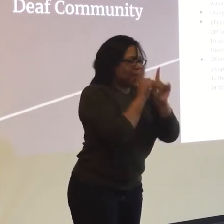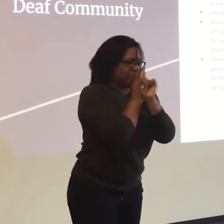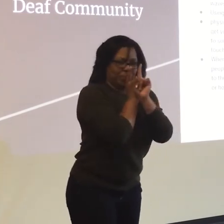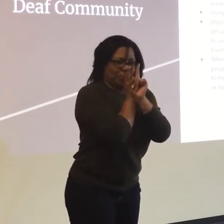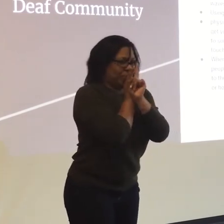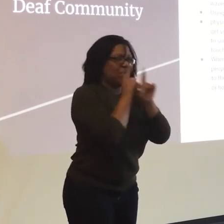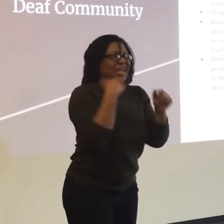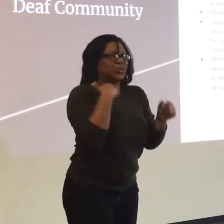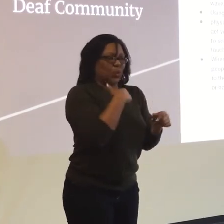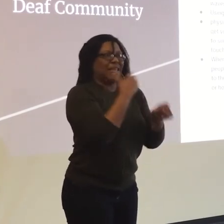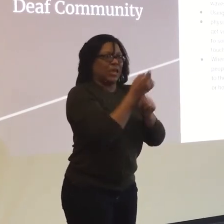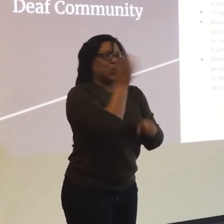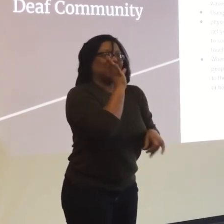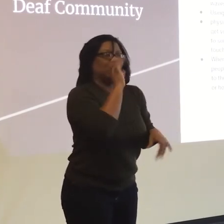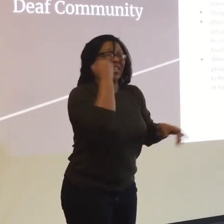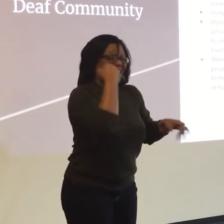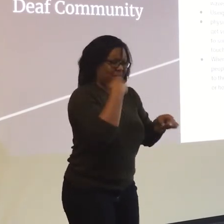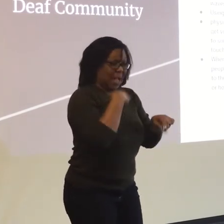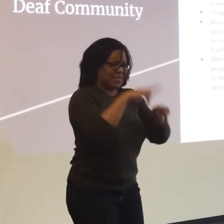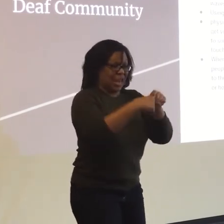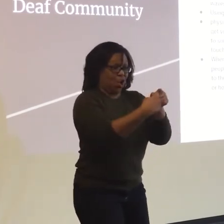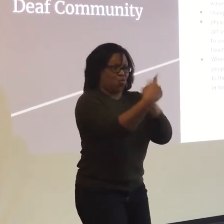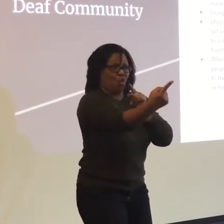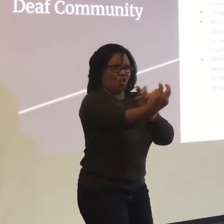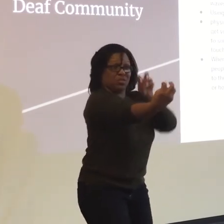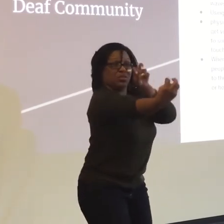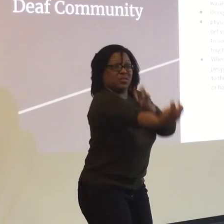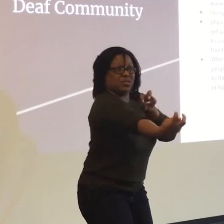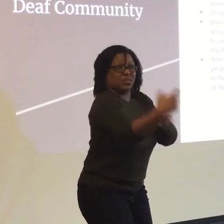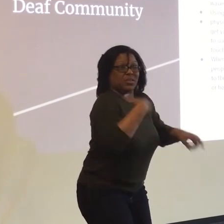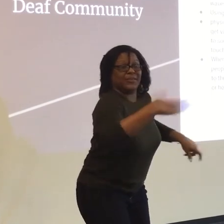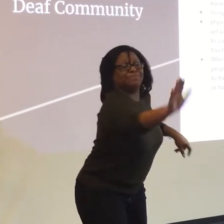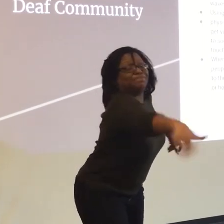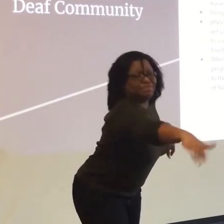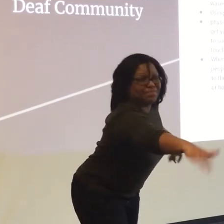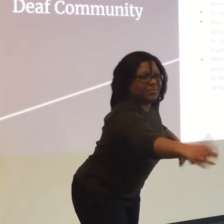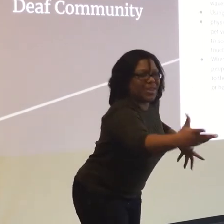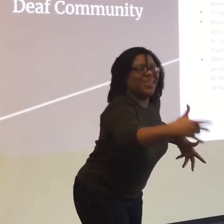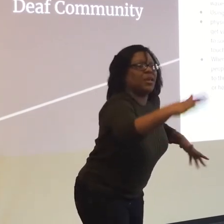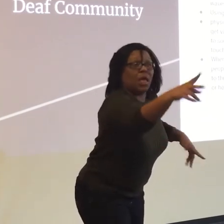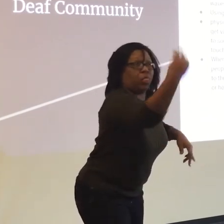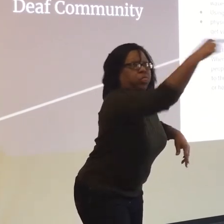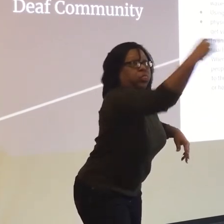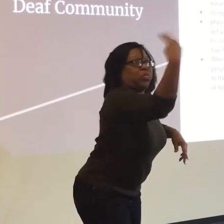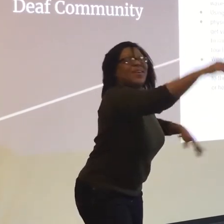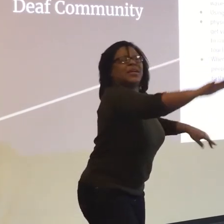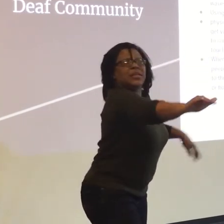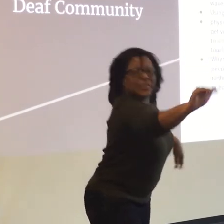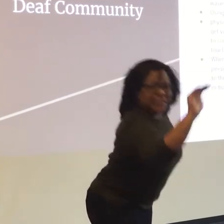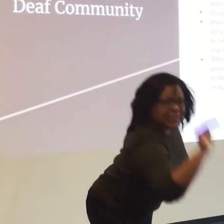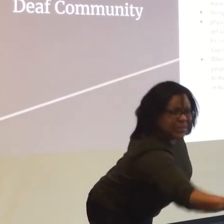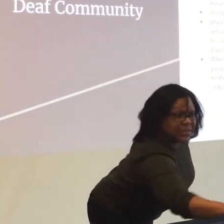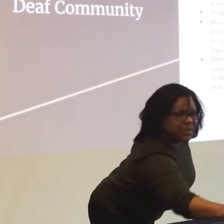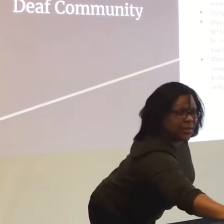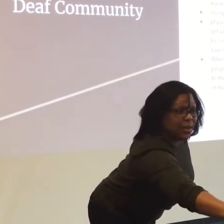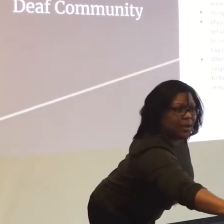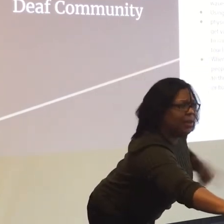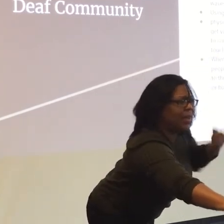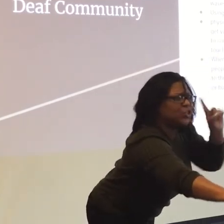You know, don't say that someone was trying to flirt with you and they tried. No, it's totally fine. It's just trying to catch my attention or I'm just trying to get your